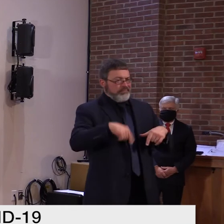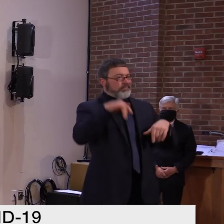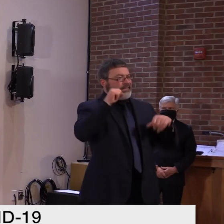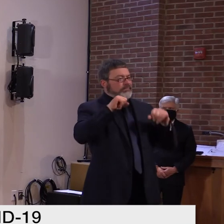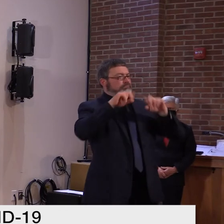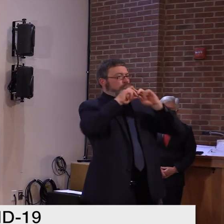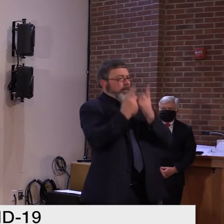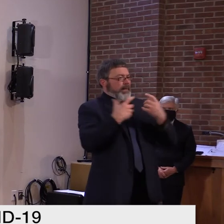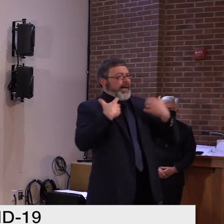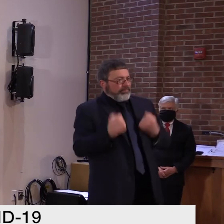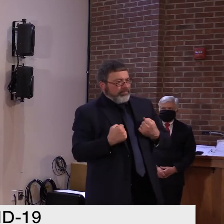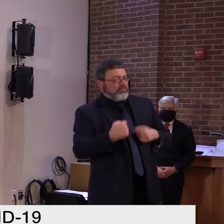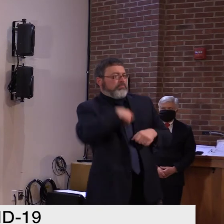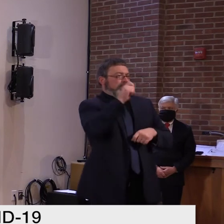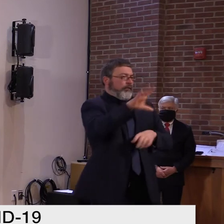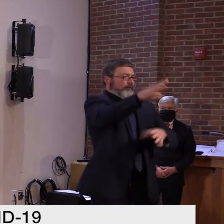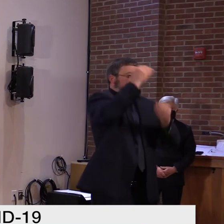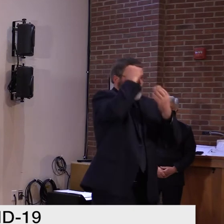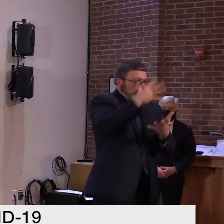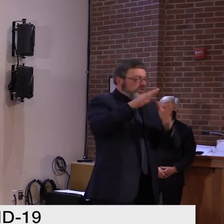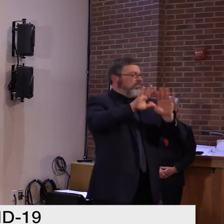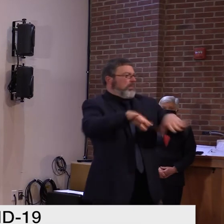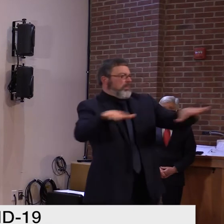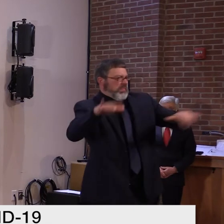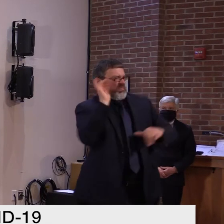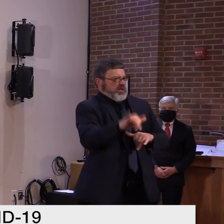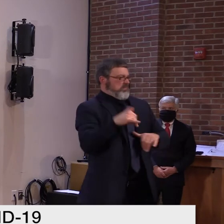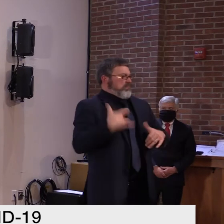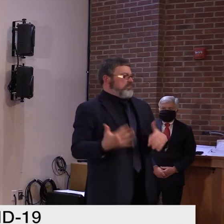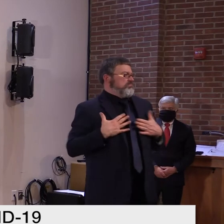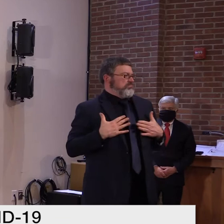So, please pick up the message if you don't pick up the phone.